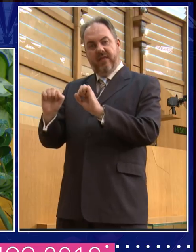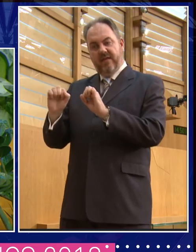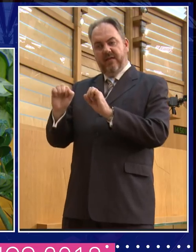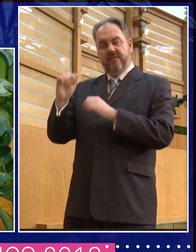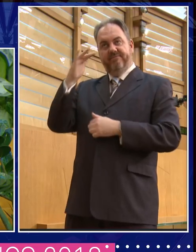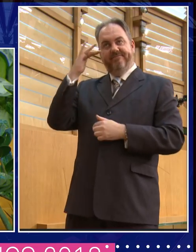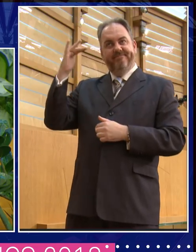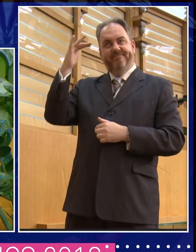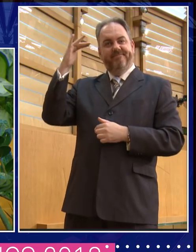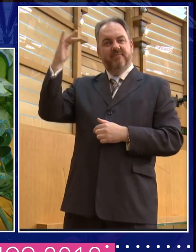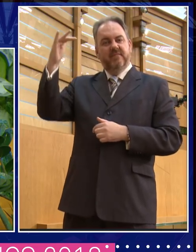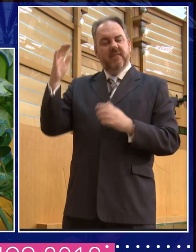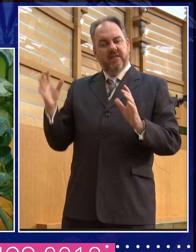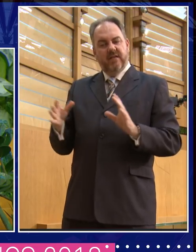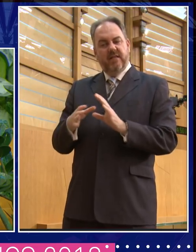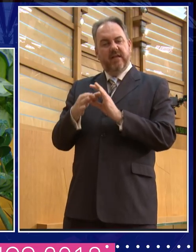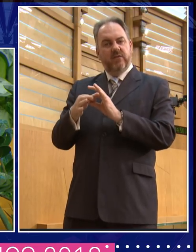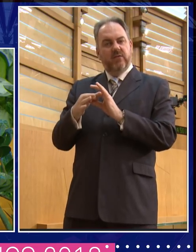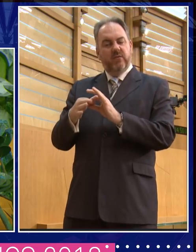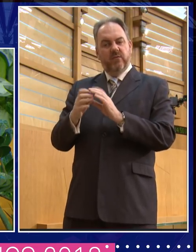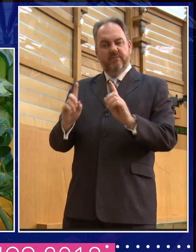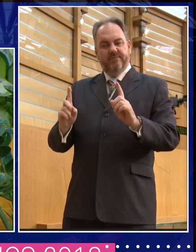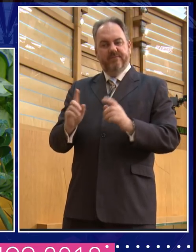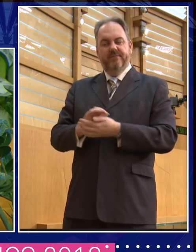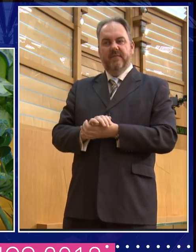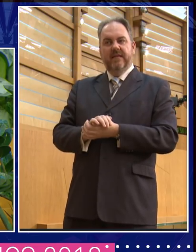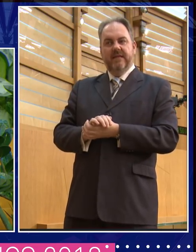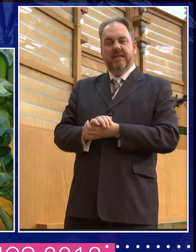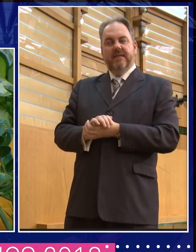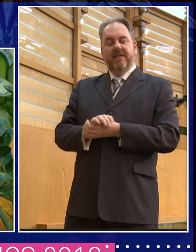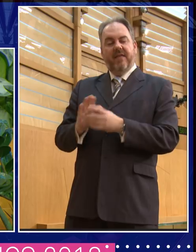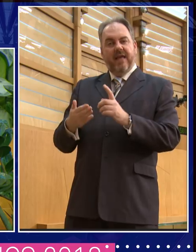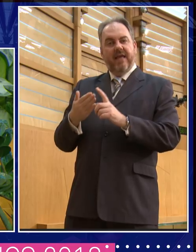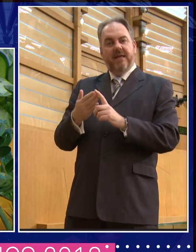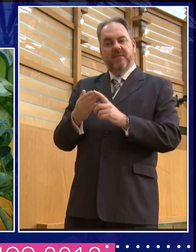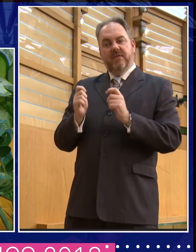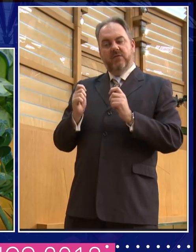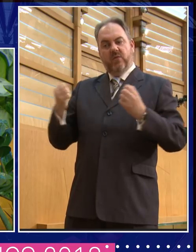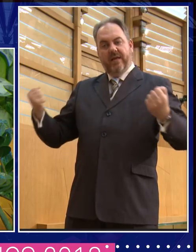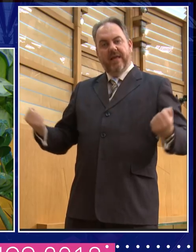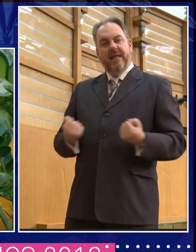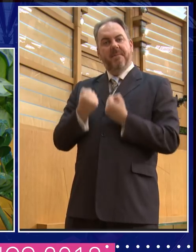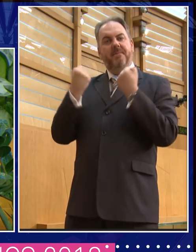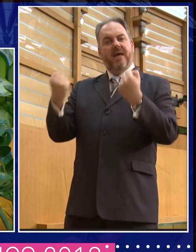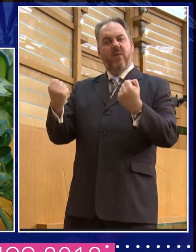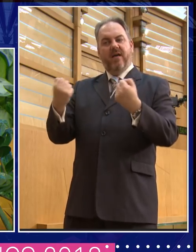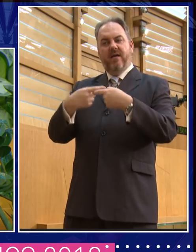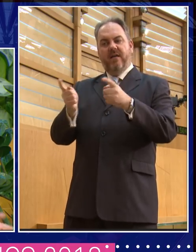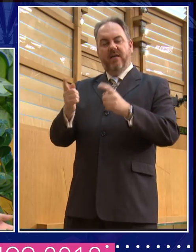of it has always been, you know, it's, it's as much empowering women as it's, you know, it's